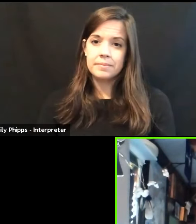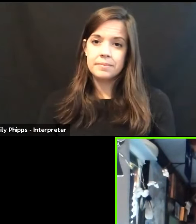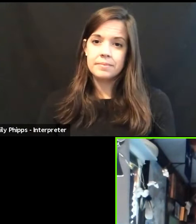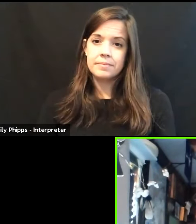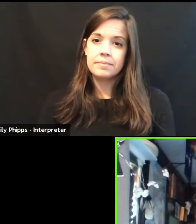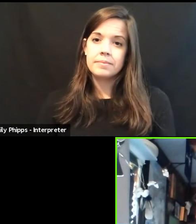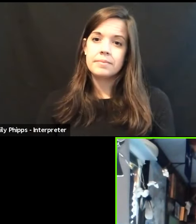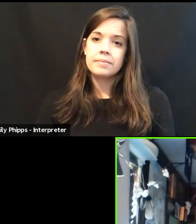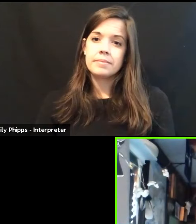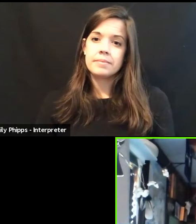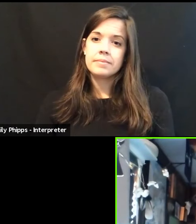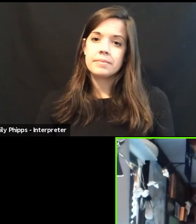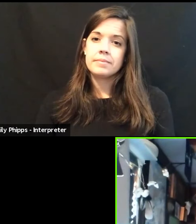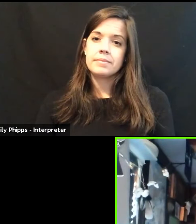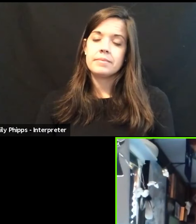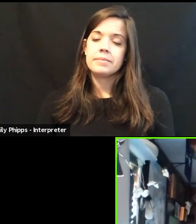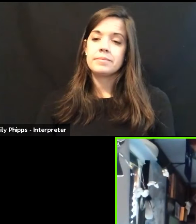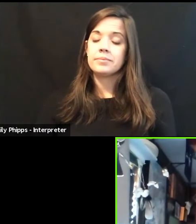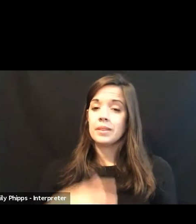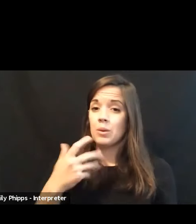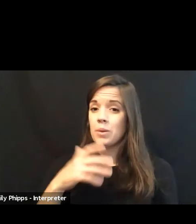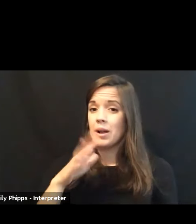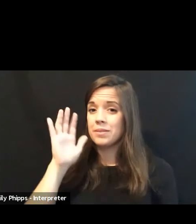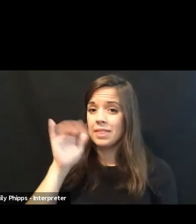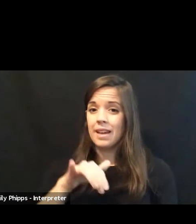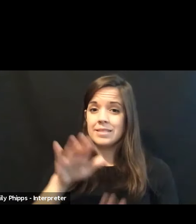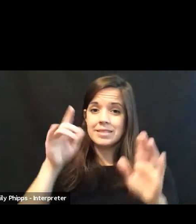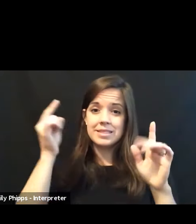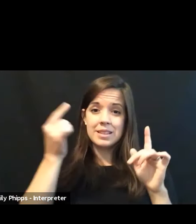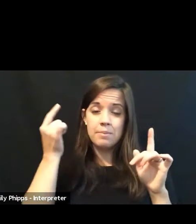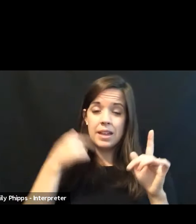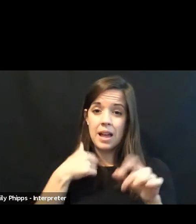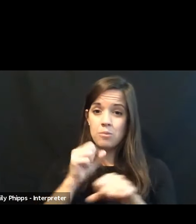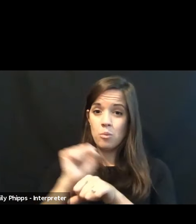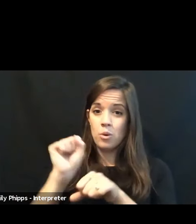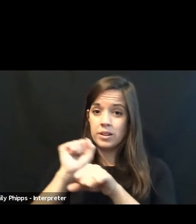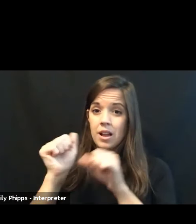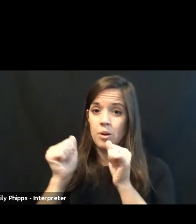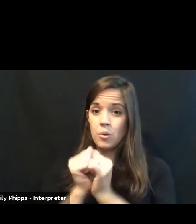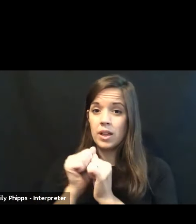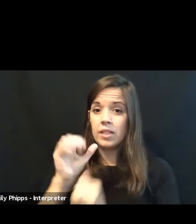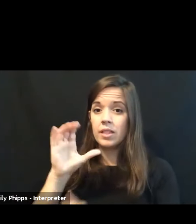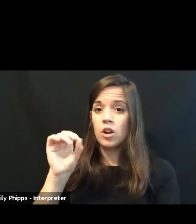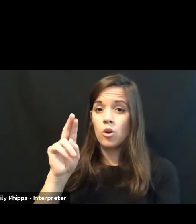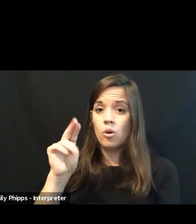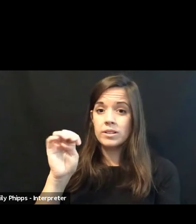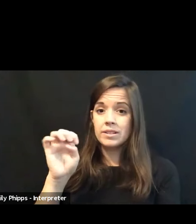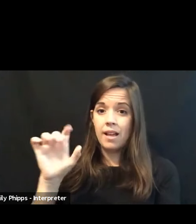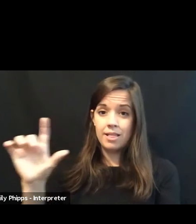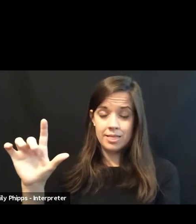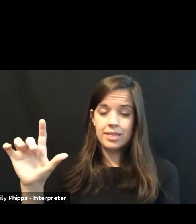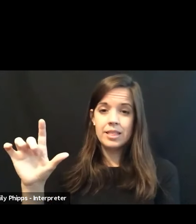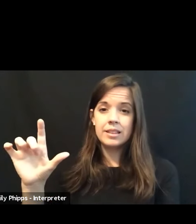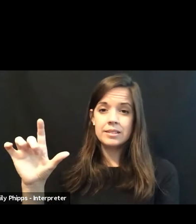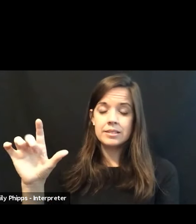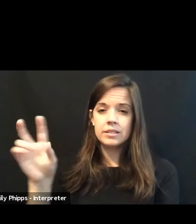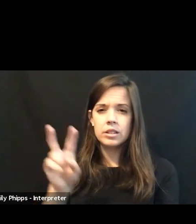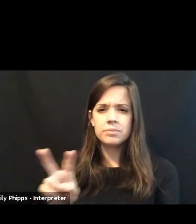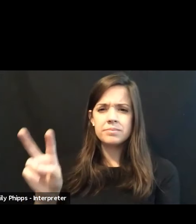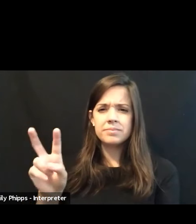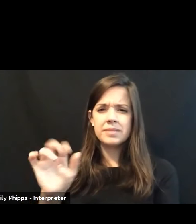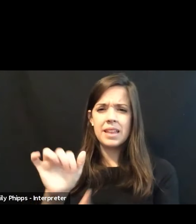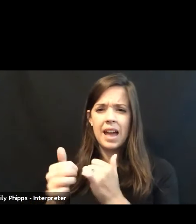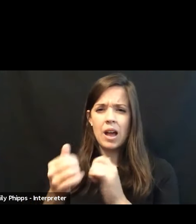Wow. That's, that's something that we're actually working on with Cornell, to look at how we